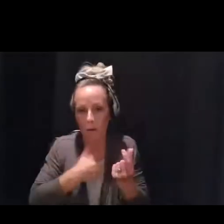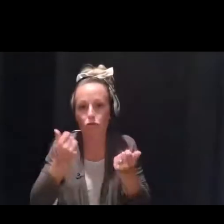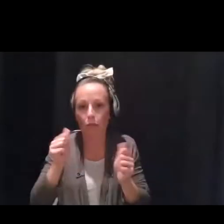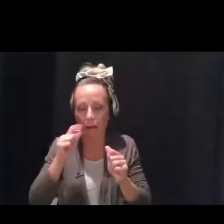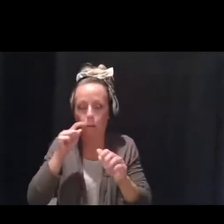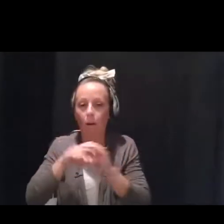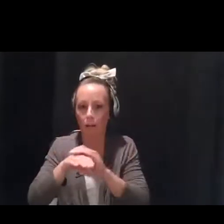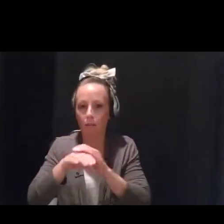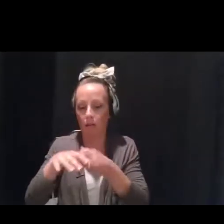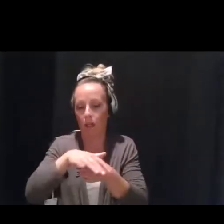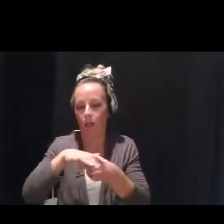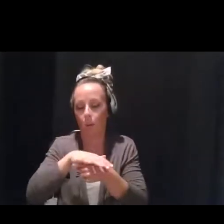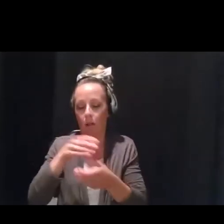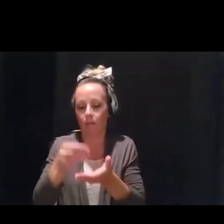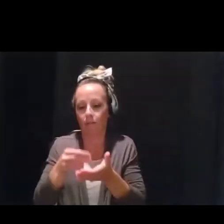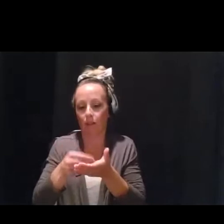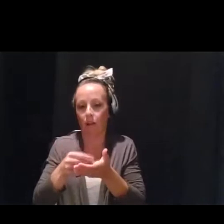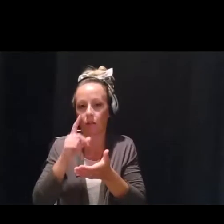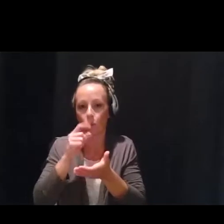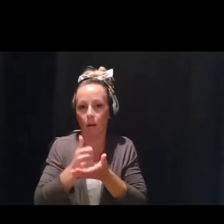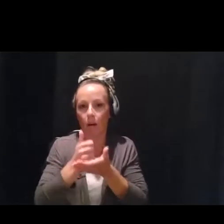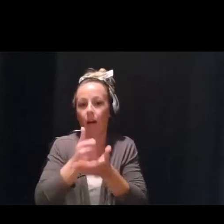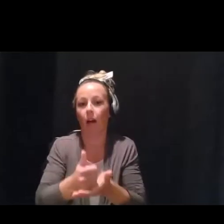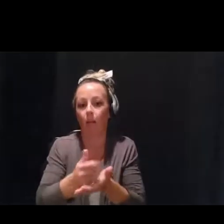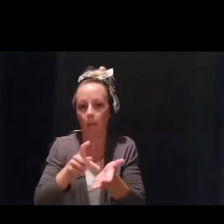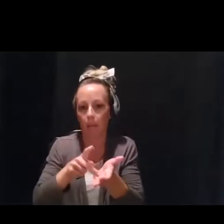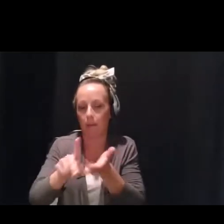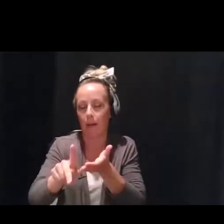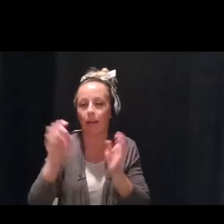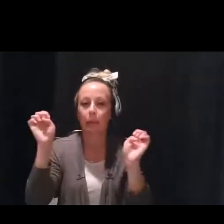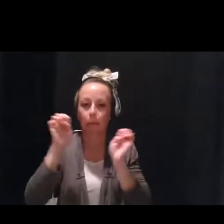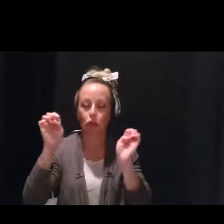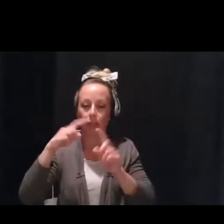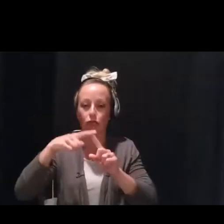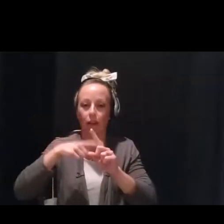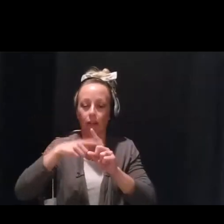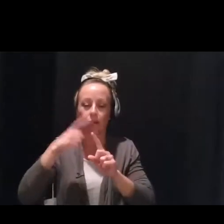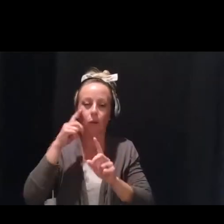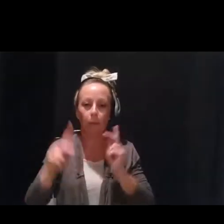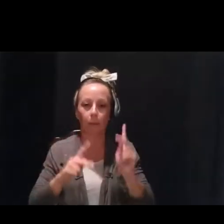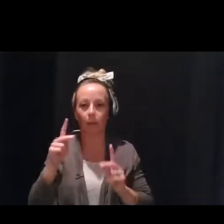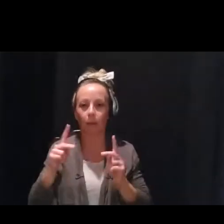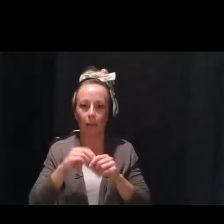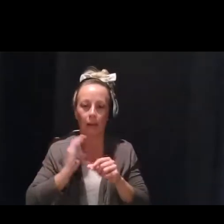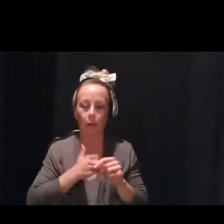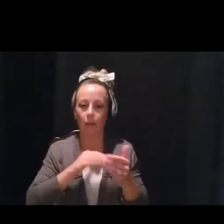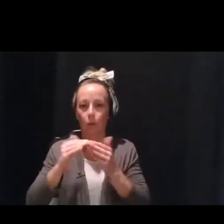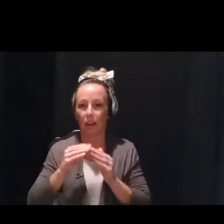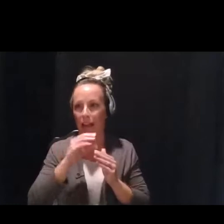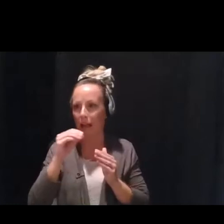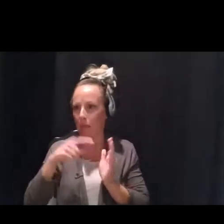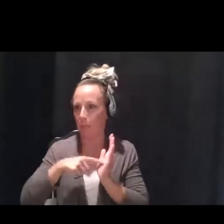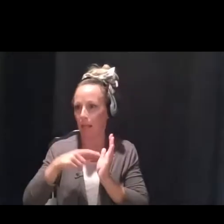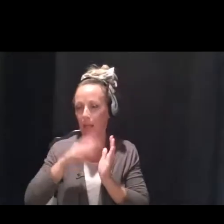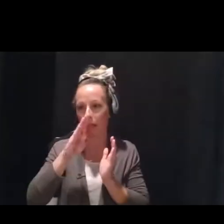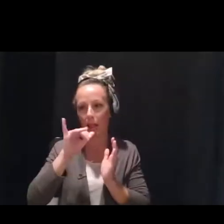funds. that have assisted us in paying emergency rent and bills that have accumulated due